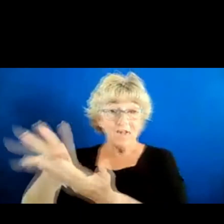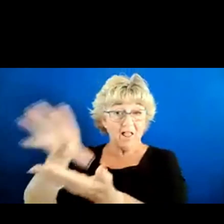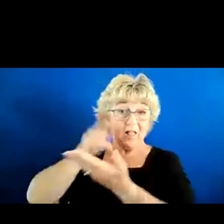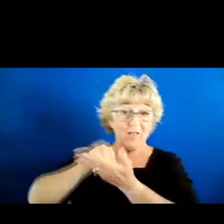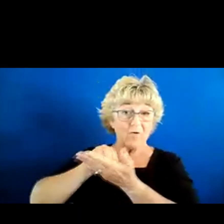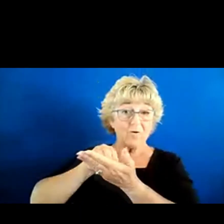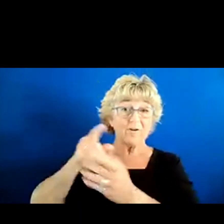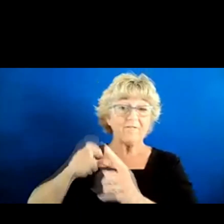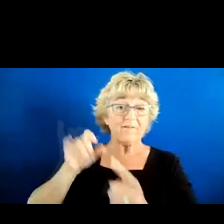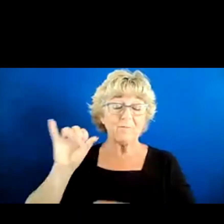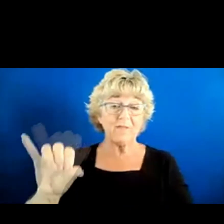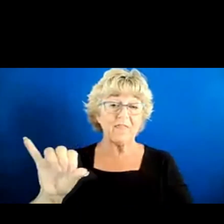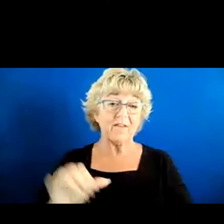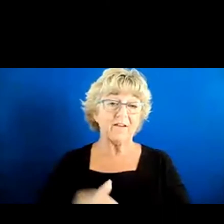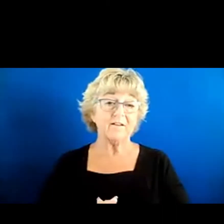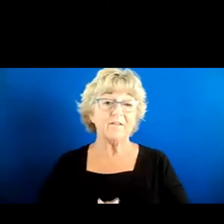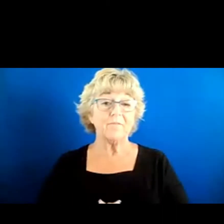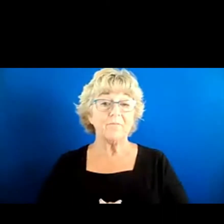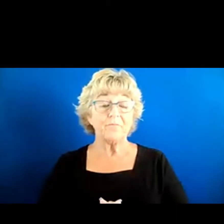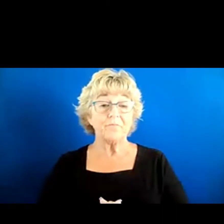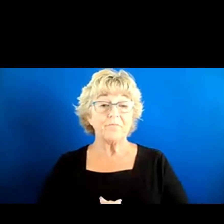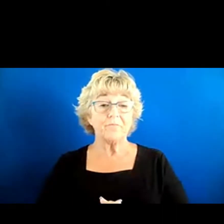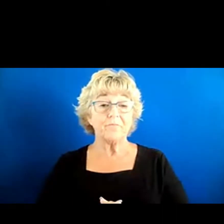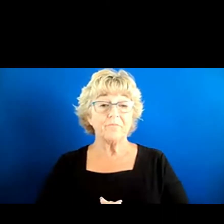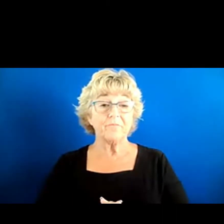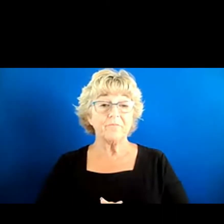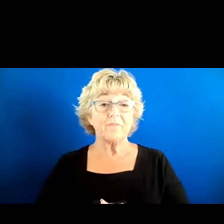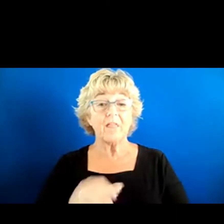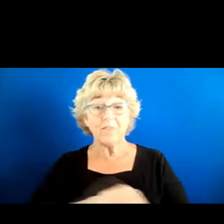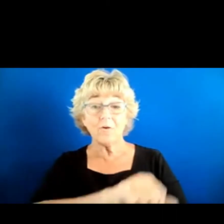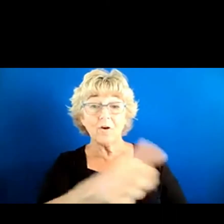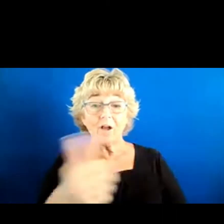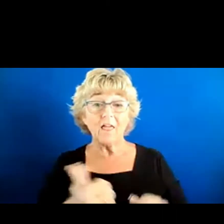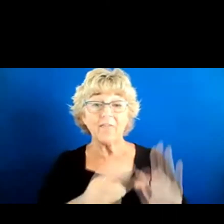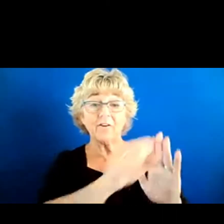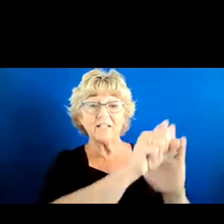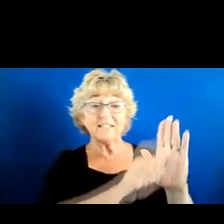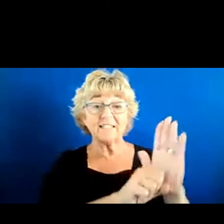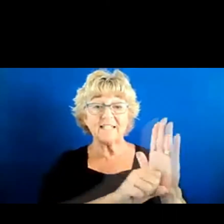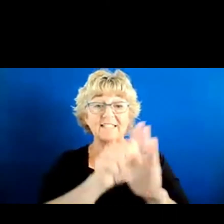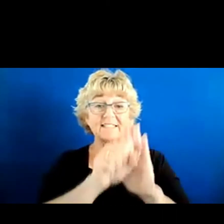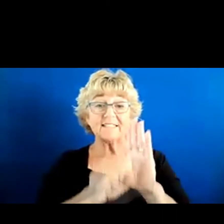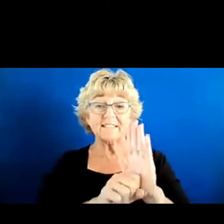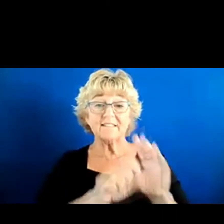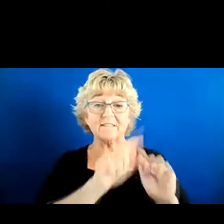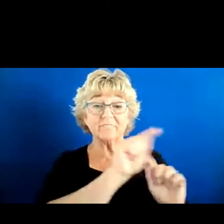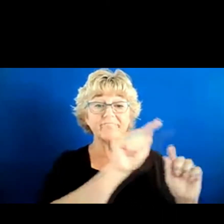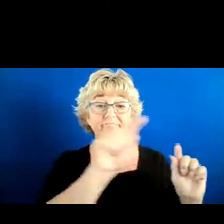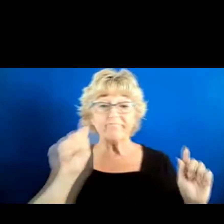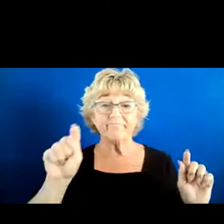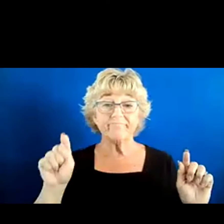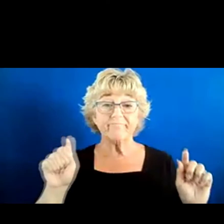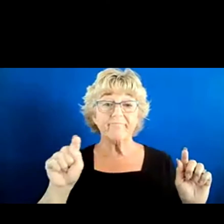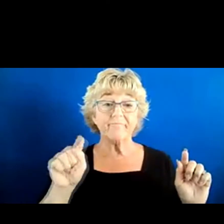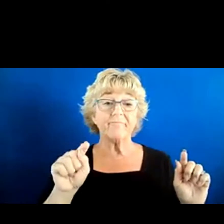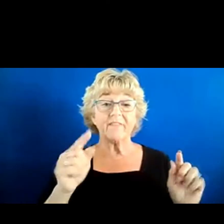try to model it. There are other states that I think have engaged more aggressively